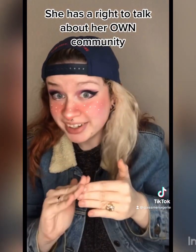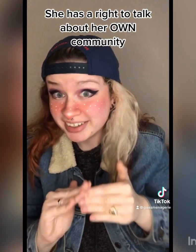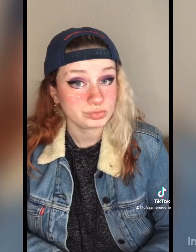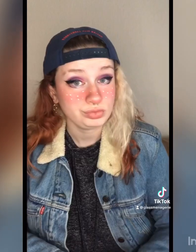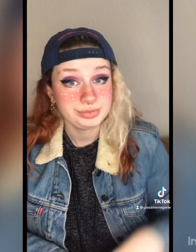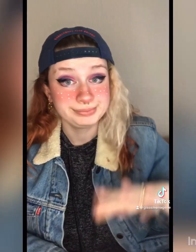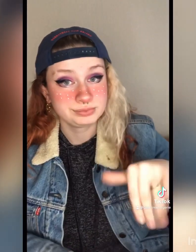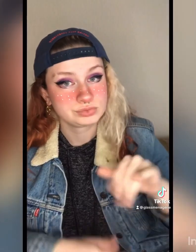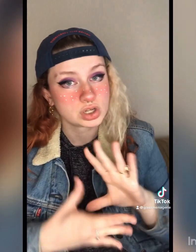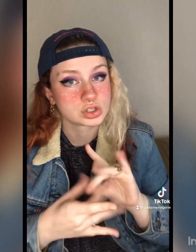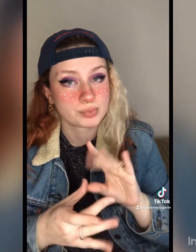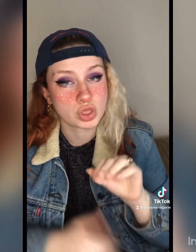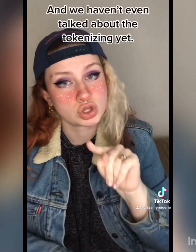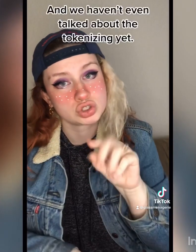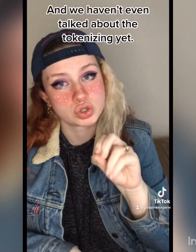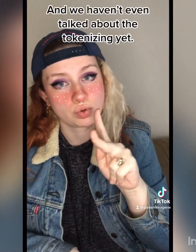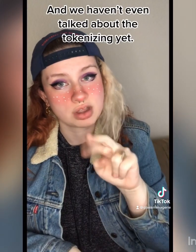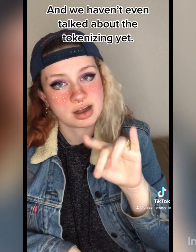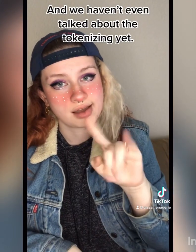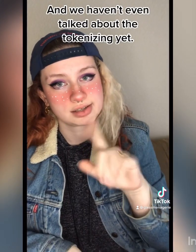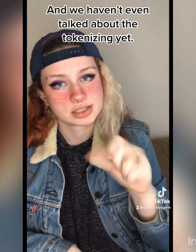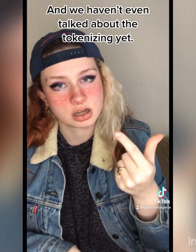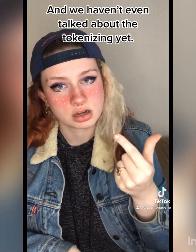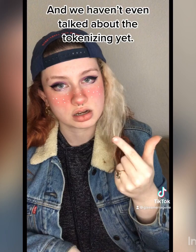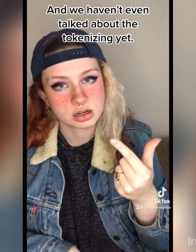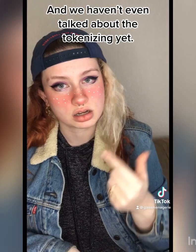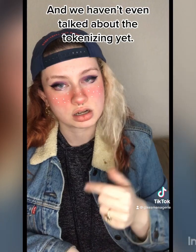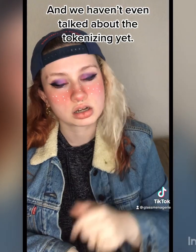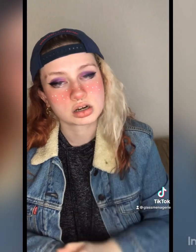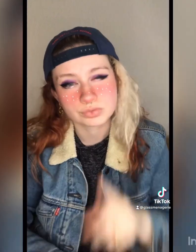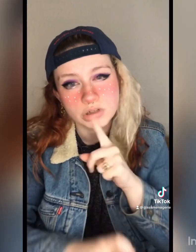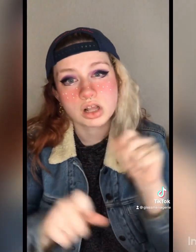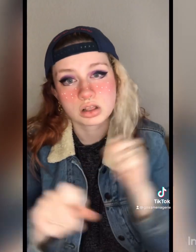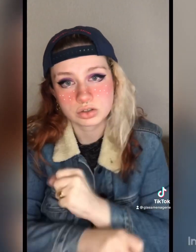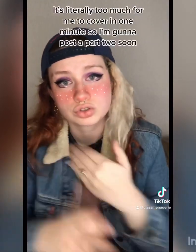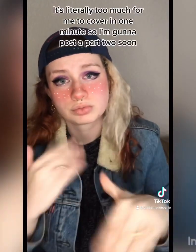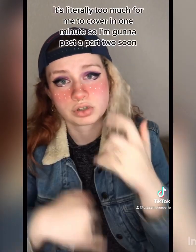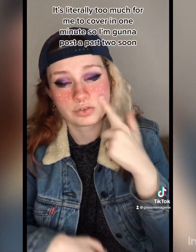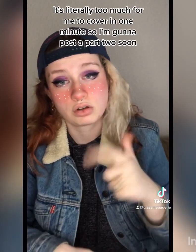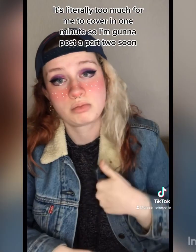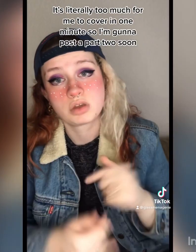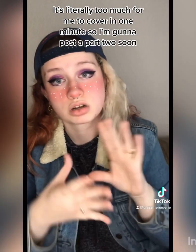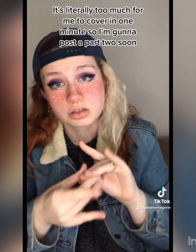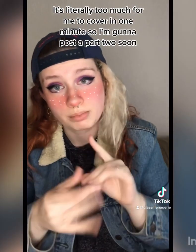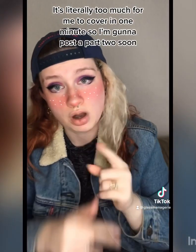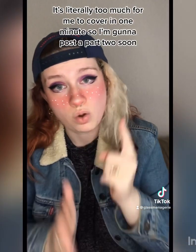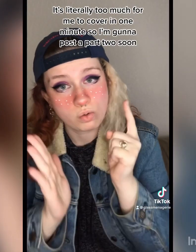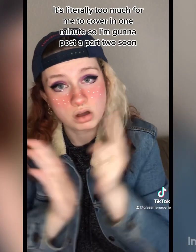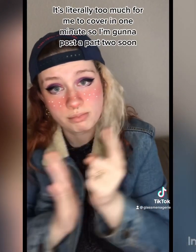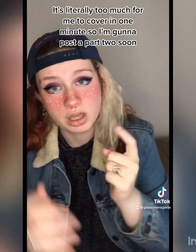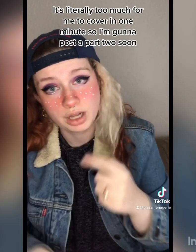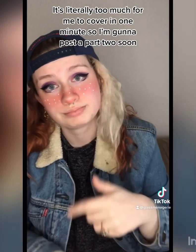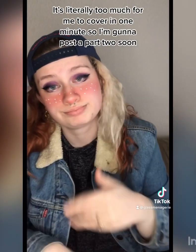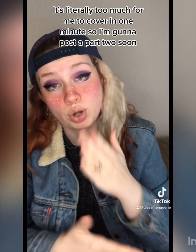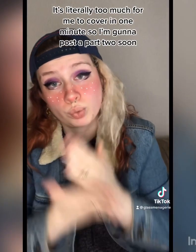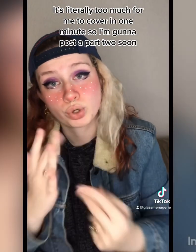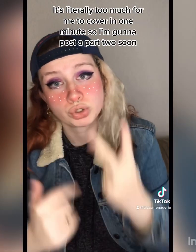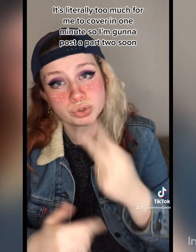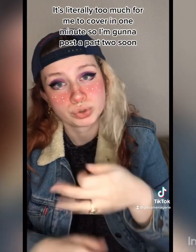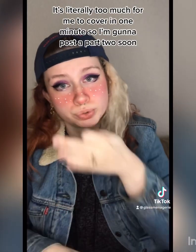own community, and we haven't even talked about the tokenizing yet. It's literally too much for me to cover in one minute, so I'm going to post a